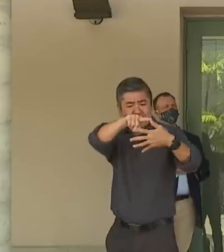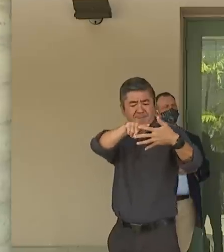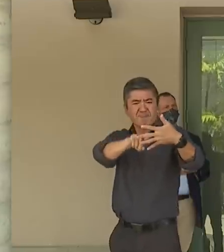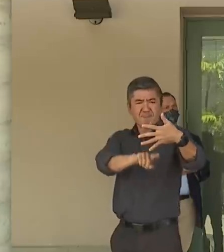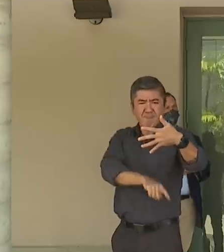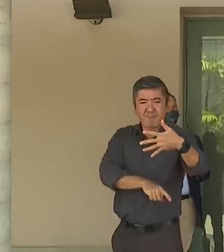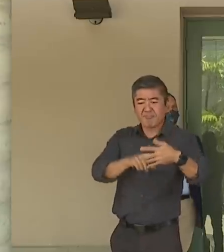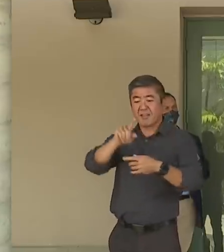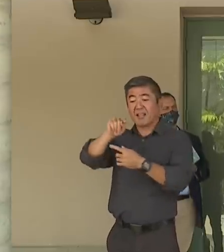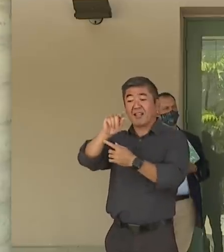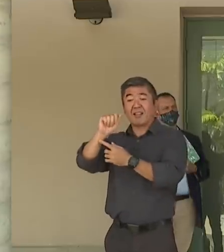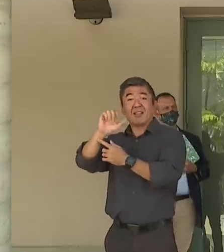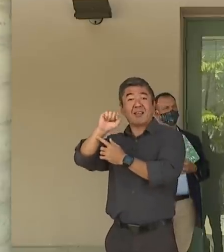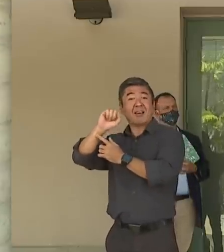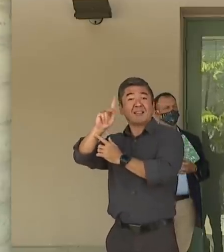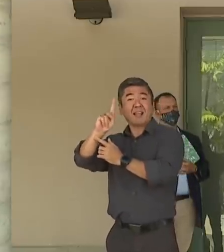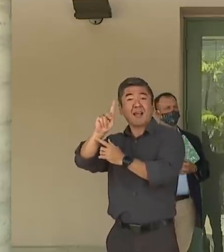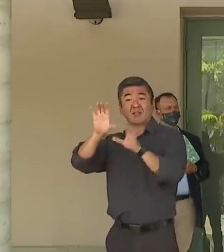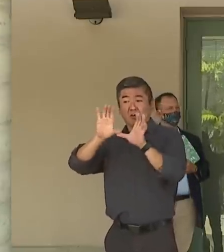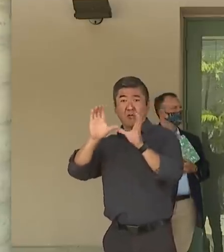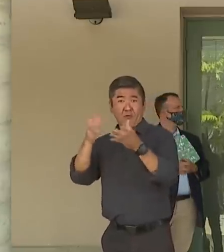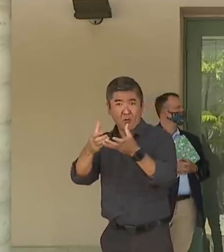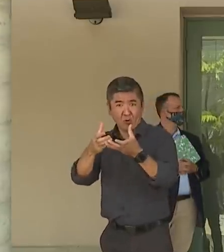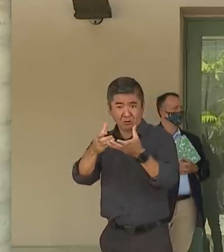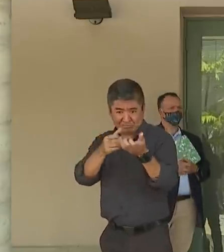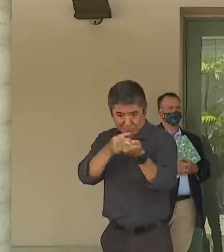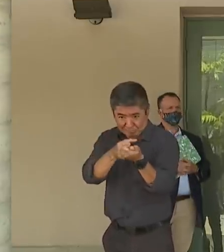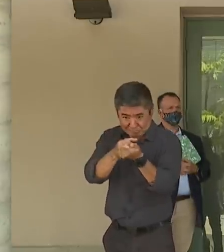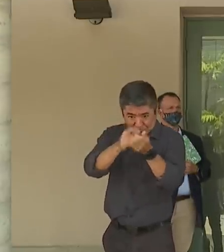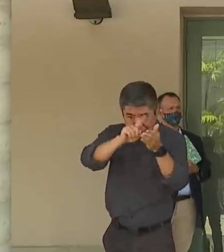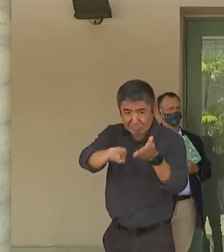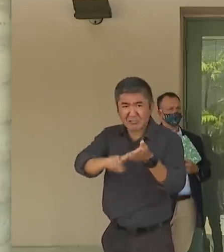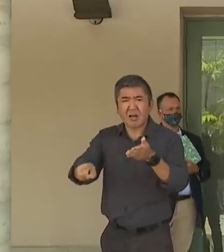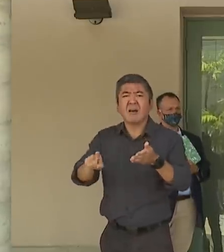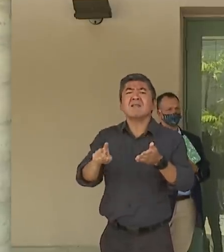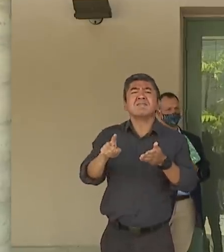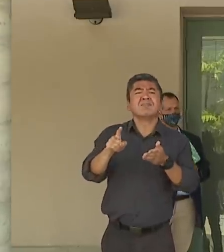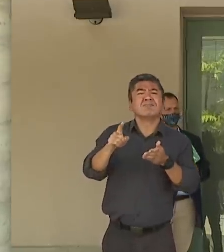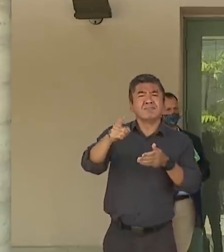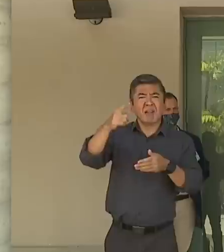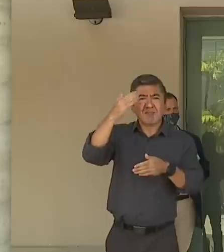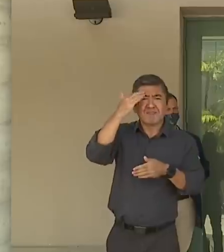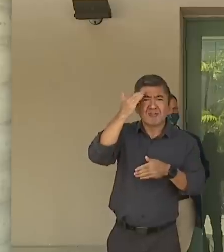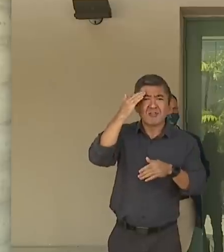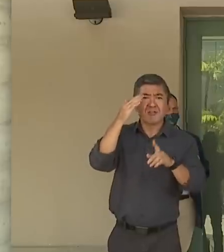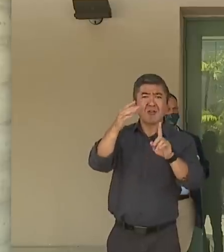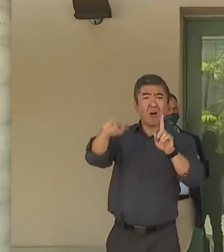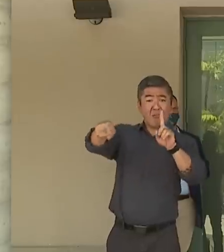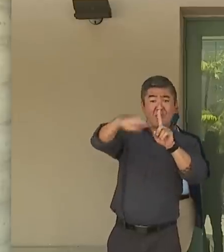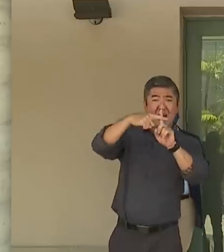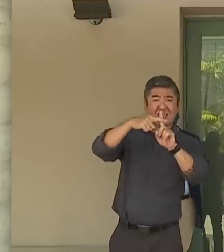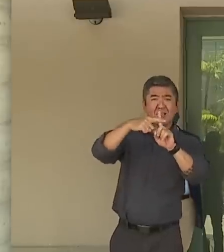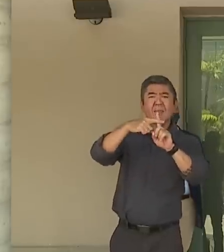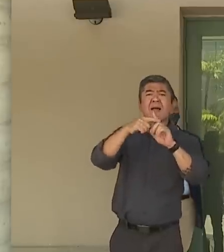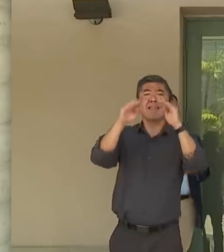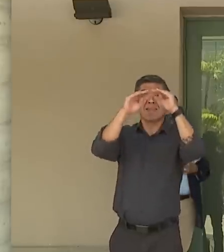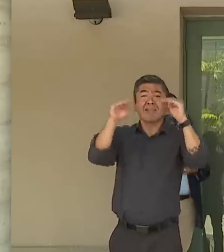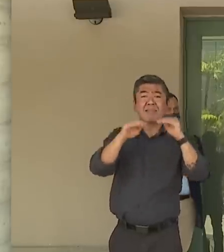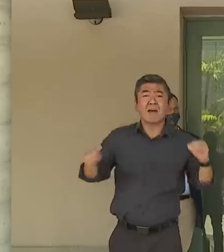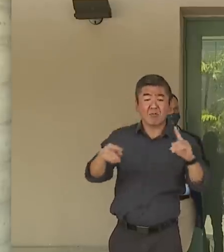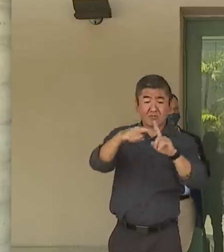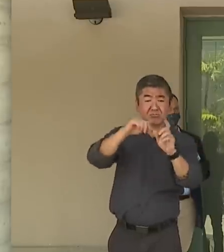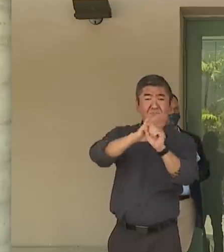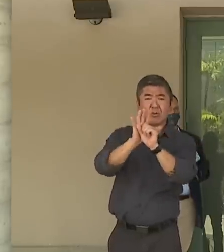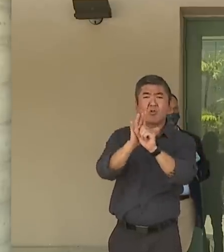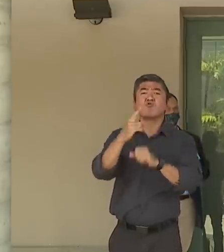task force perspective. When we talk about positivity rates, we talk about red, yellow, and green on the